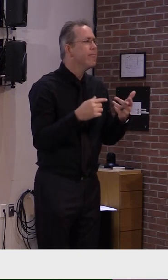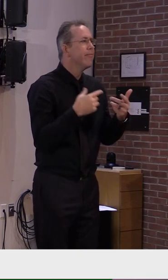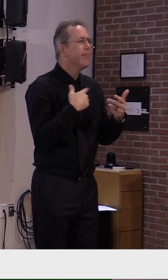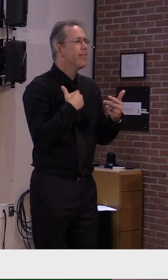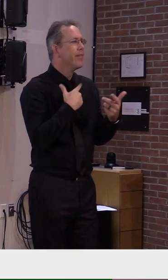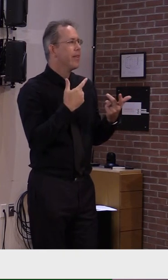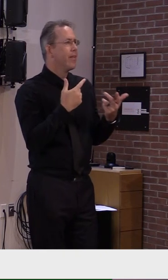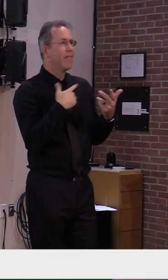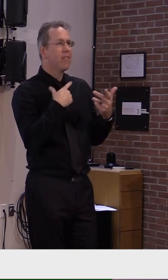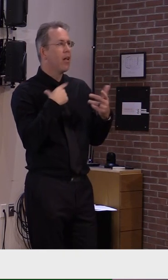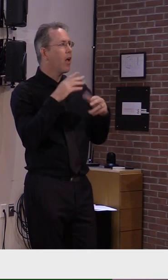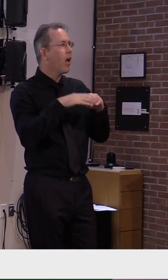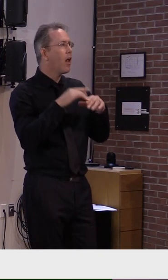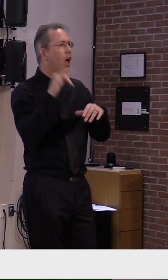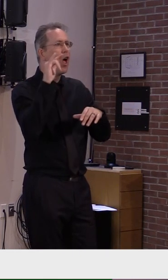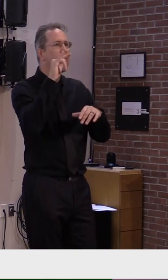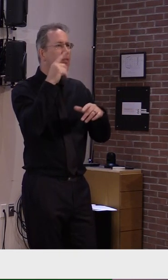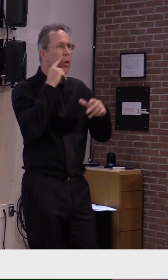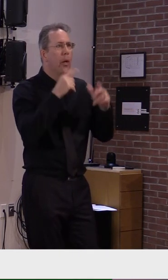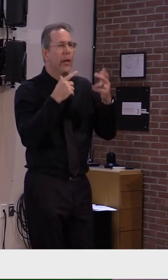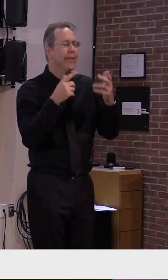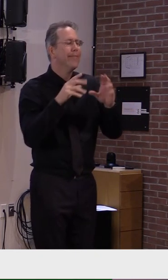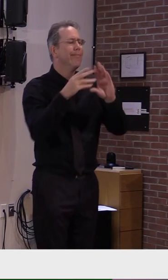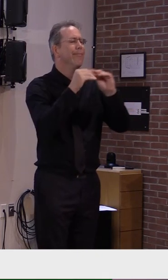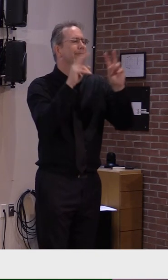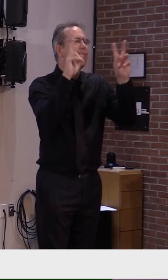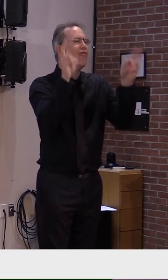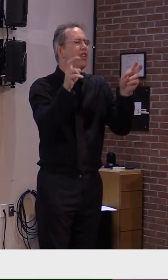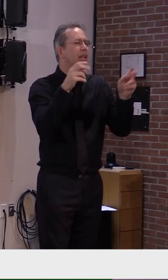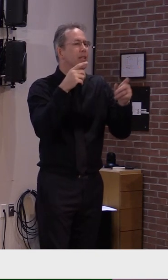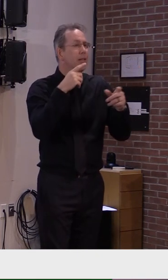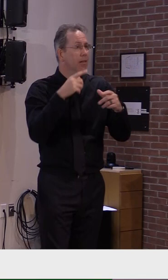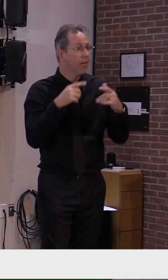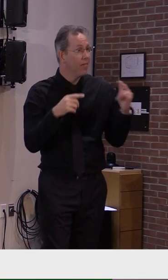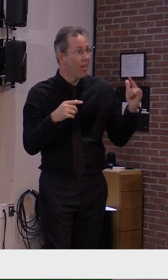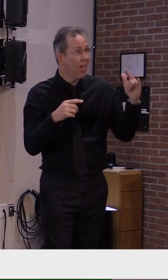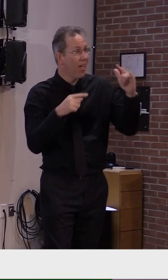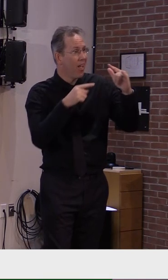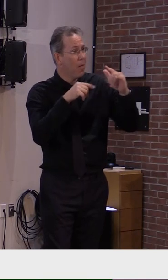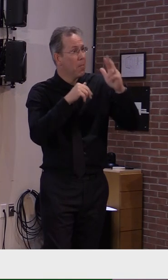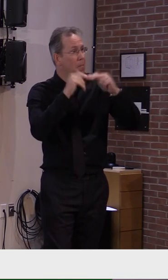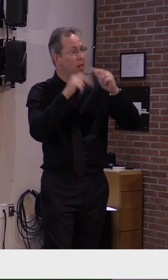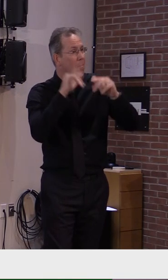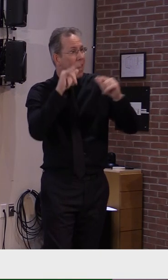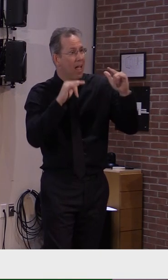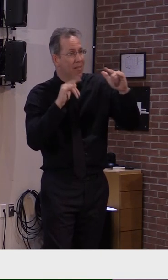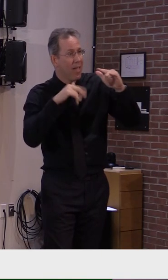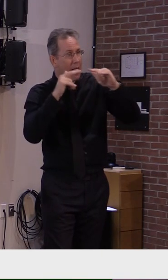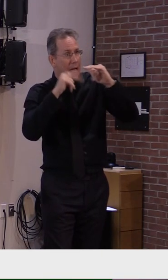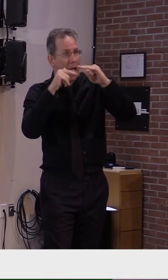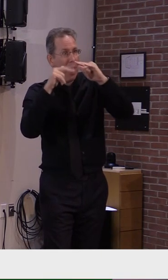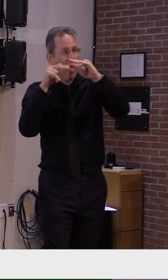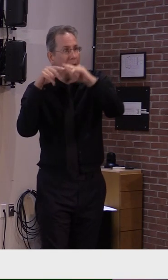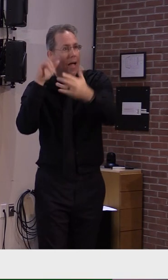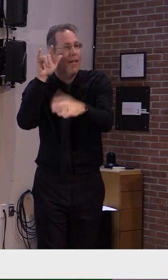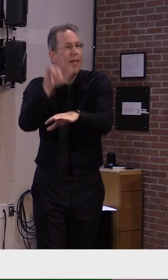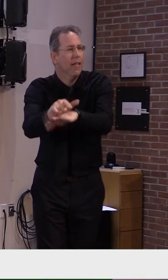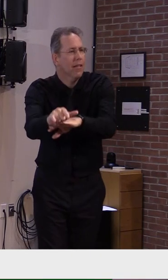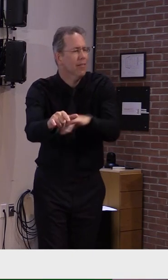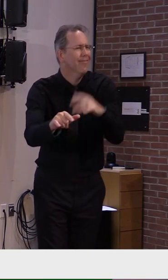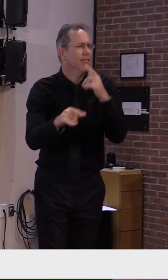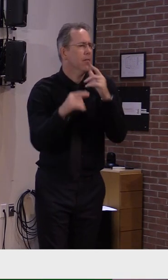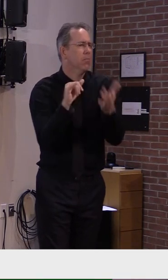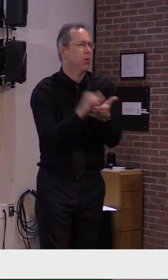But we have robust capacity. We're just, we're going through the roof on making sure that we